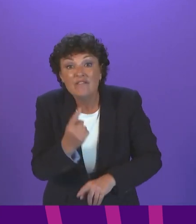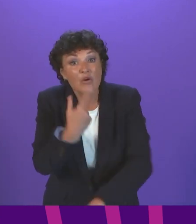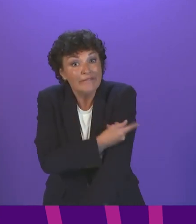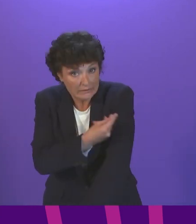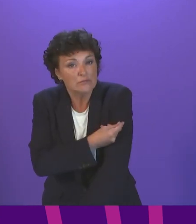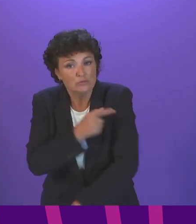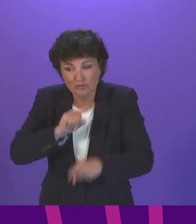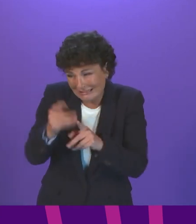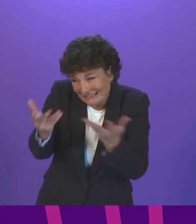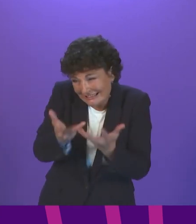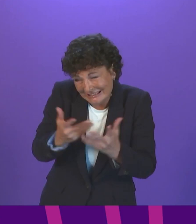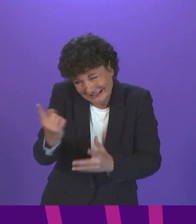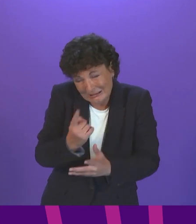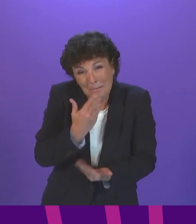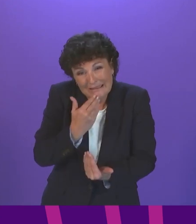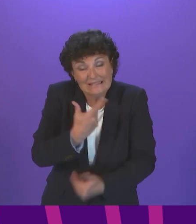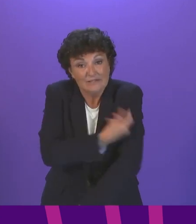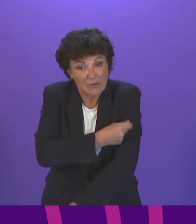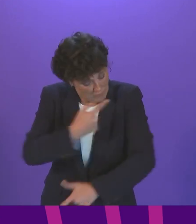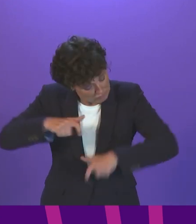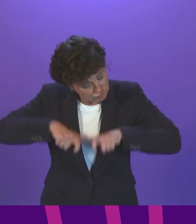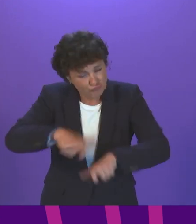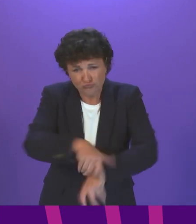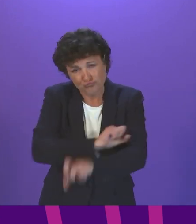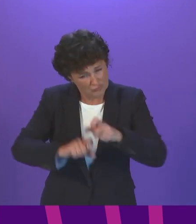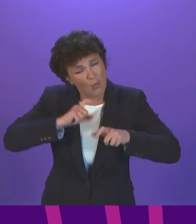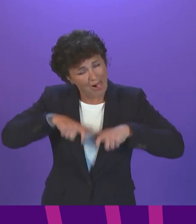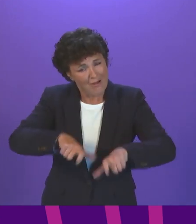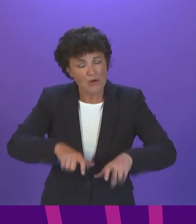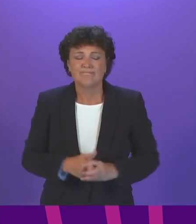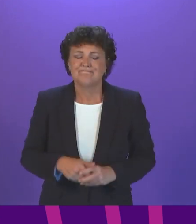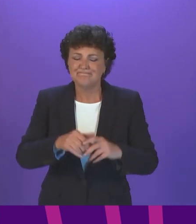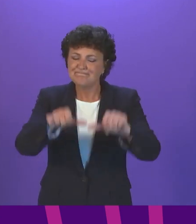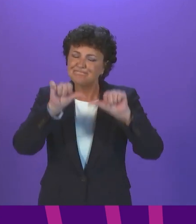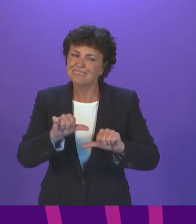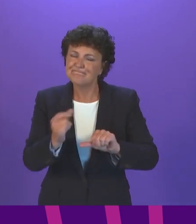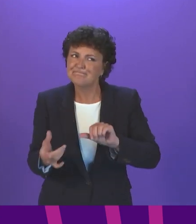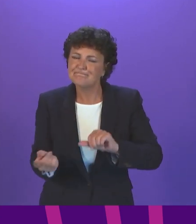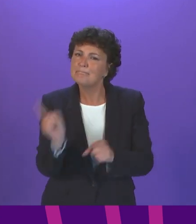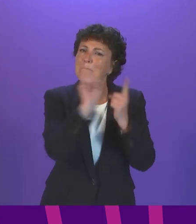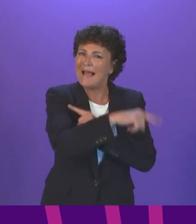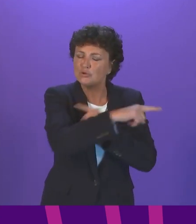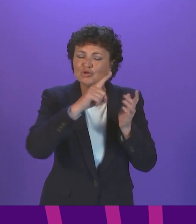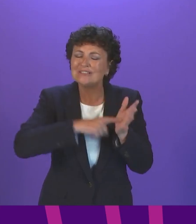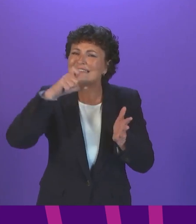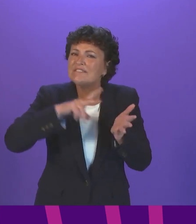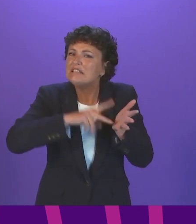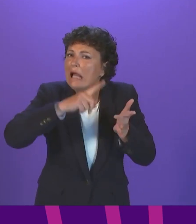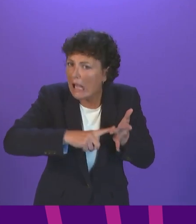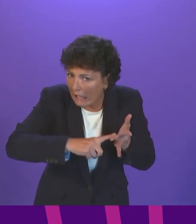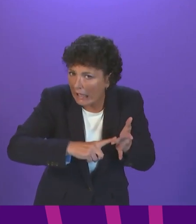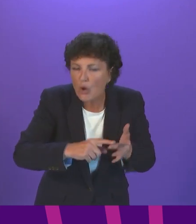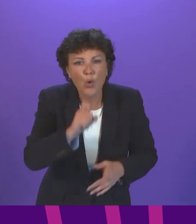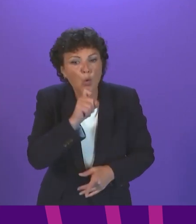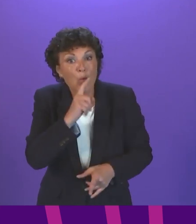vaccination so that they are encouraged to come forward. And we'll continue to do that. On the JCVI and on the issues of who's included